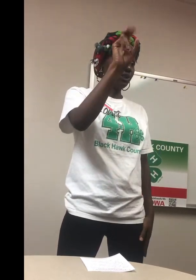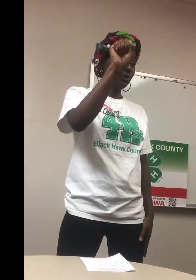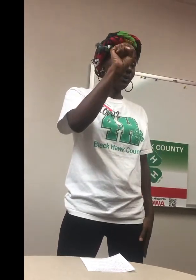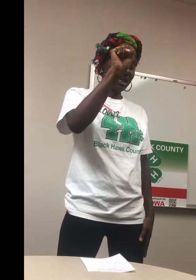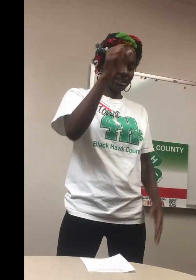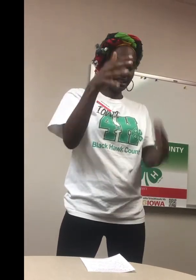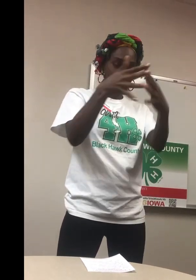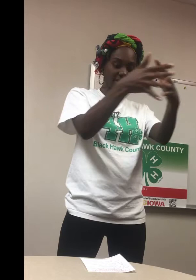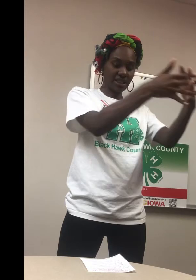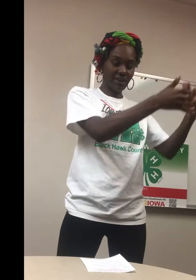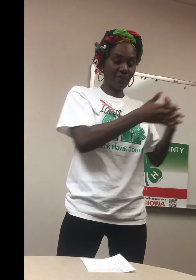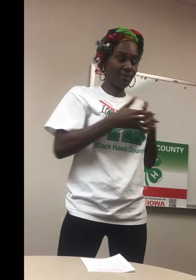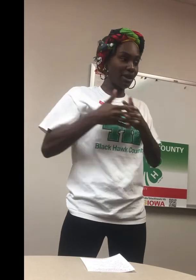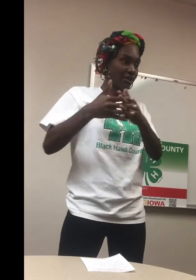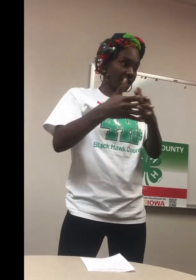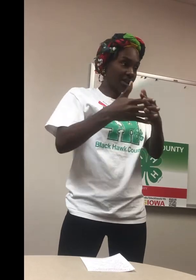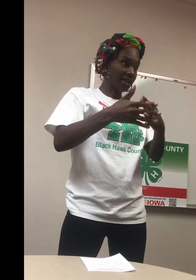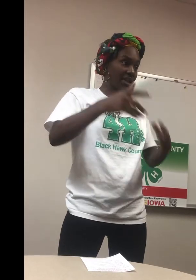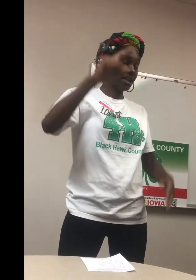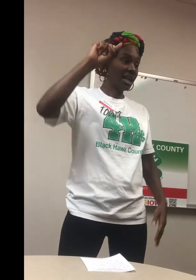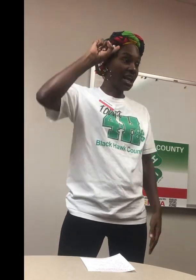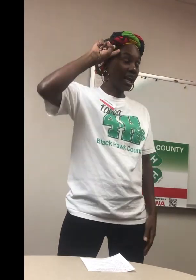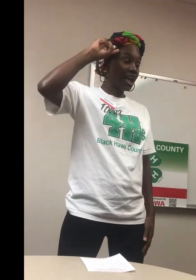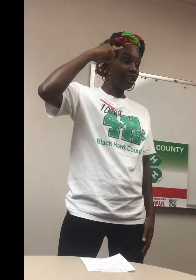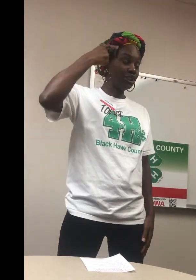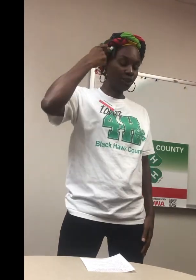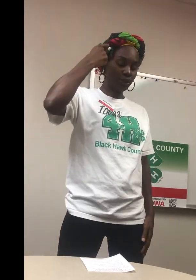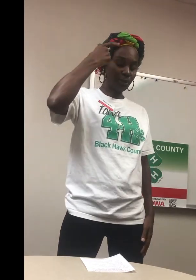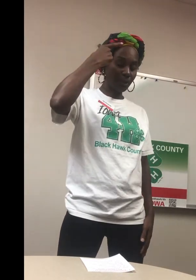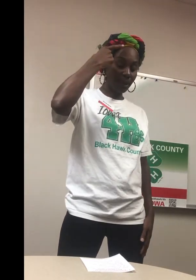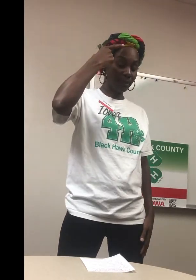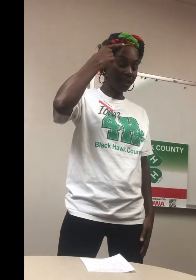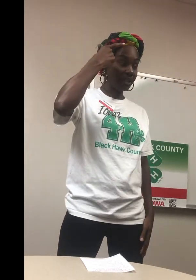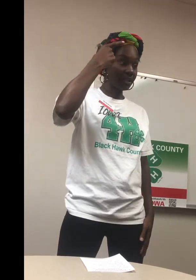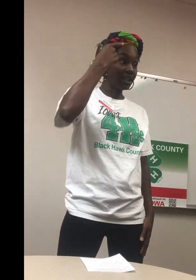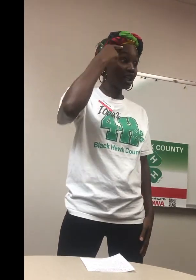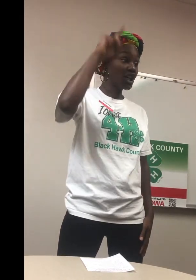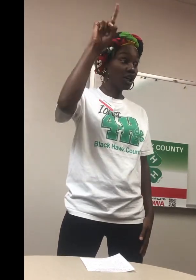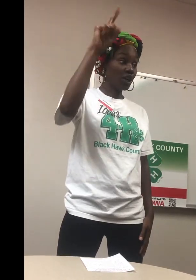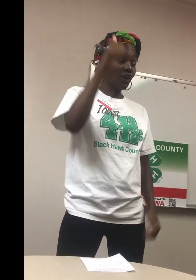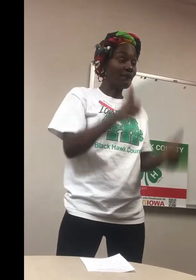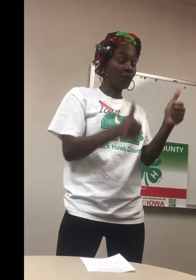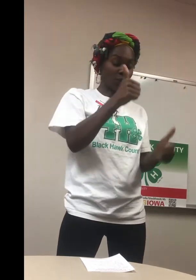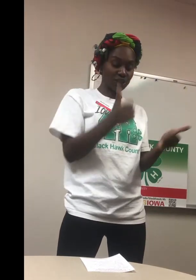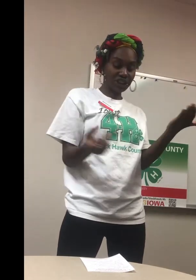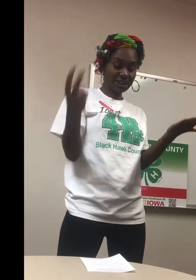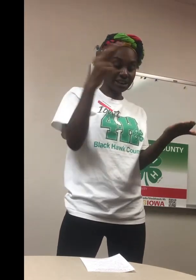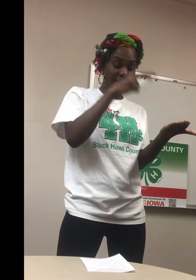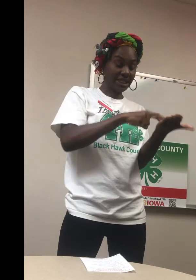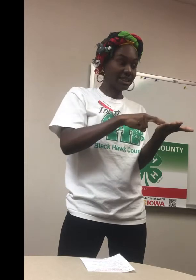U.S. of America, and to the republic, for which it stands,